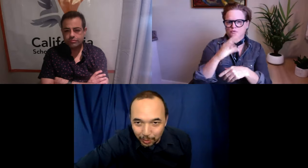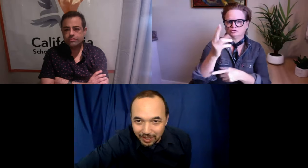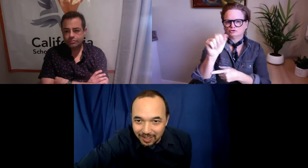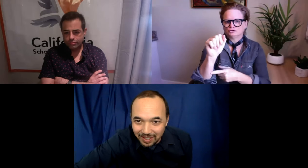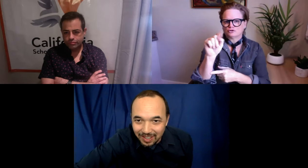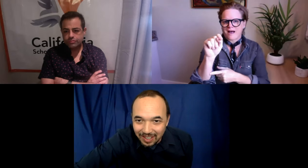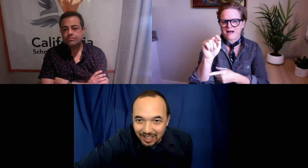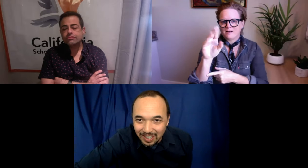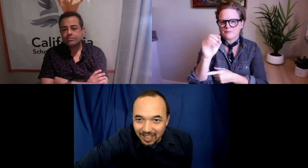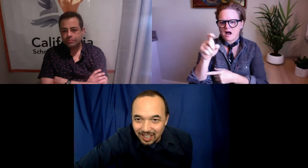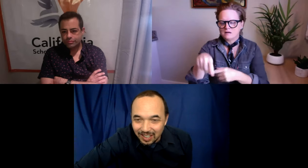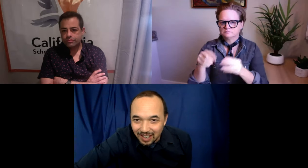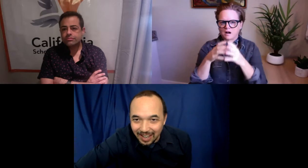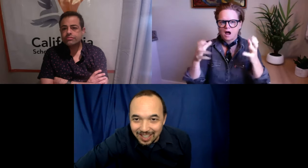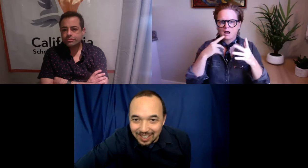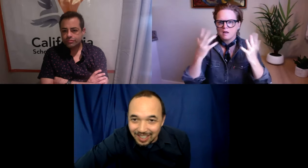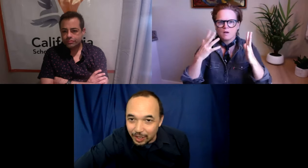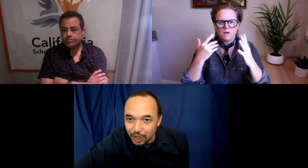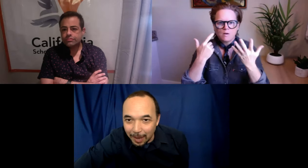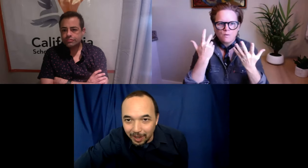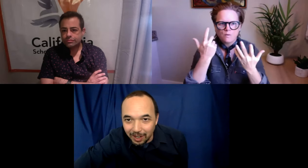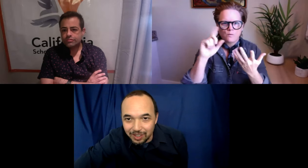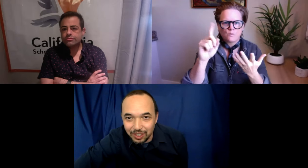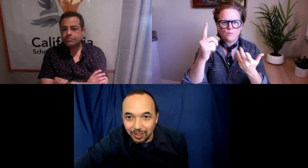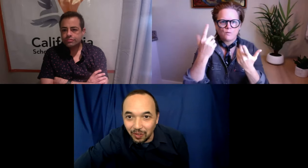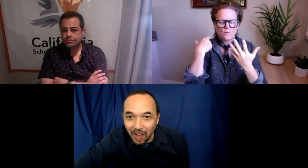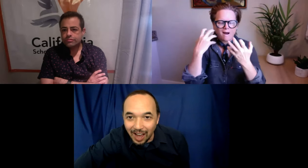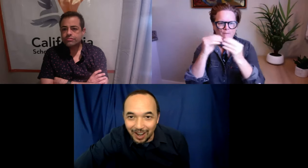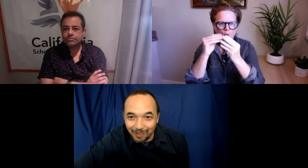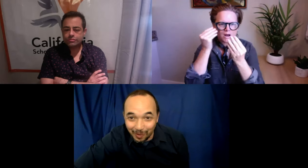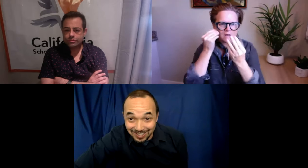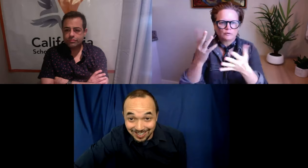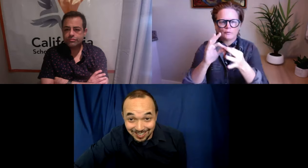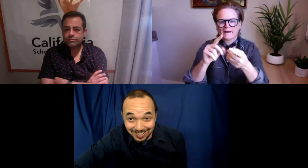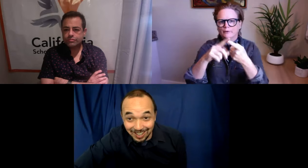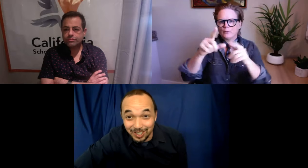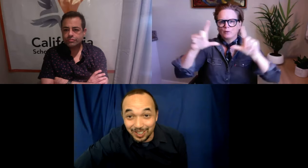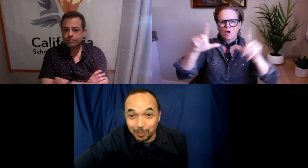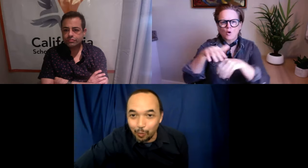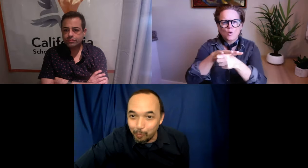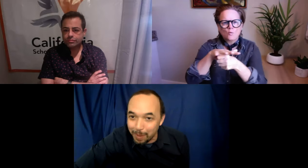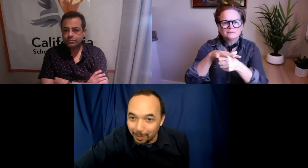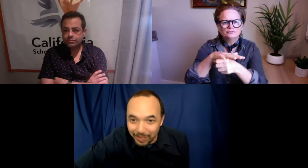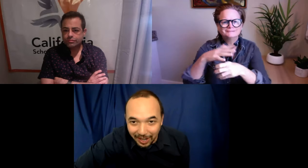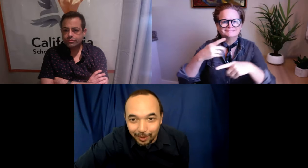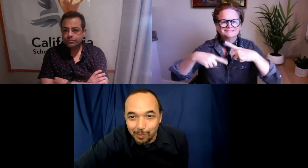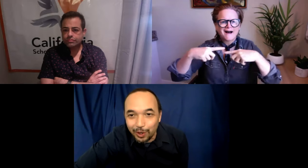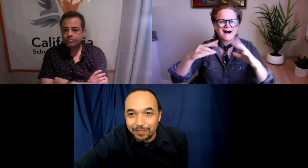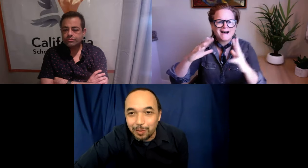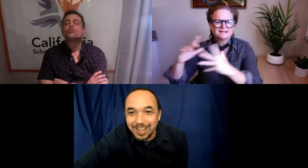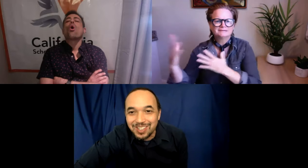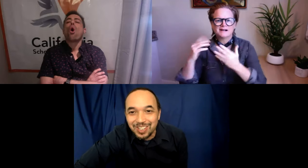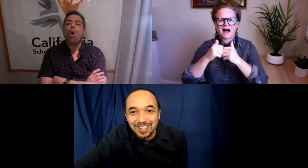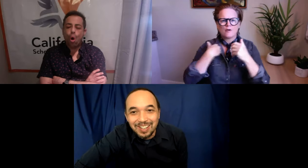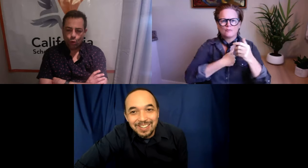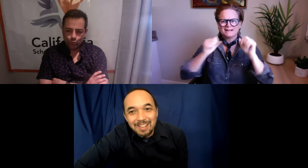resources. And I see in the chat box just a lot of questions and discussions and people desiring more